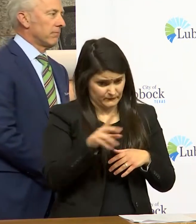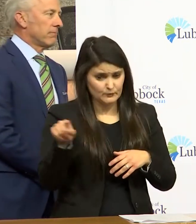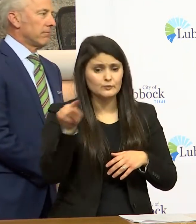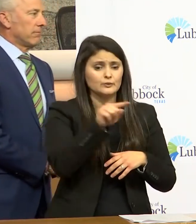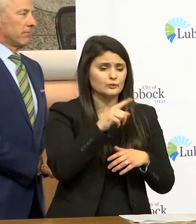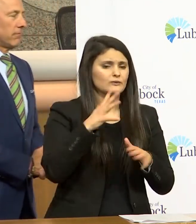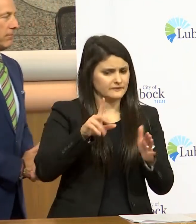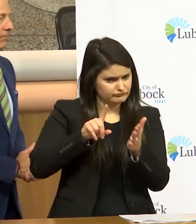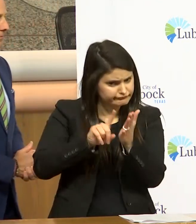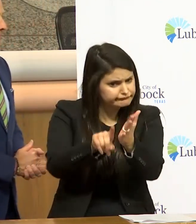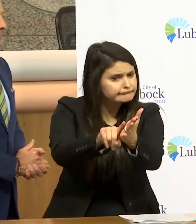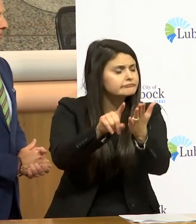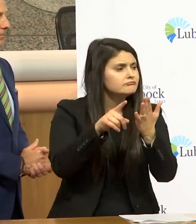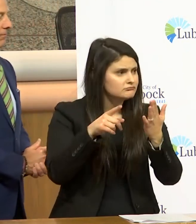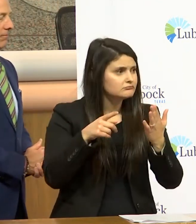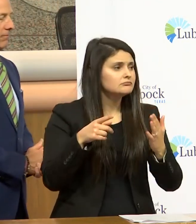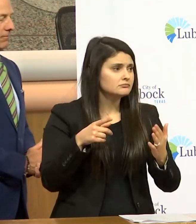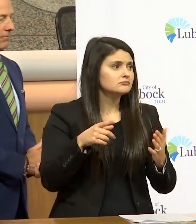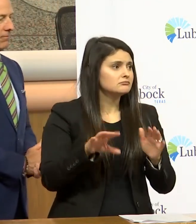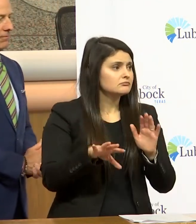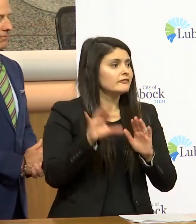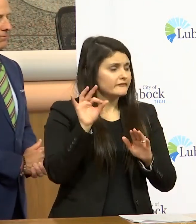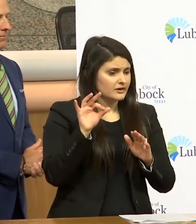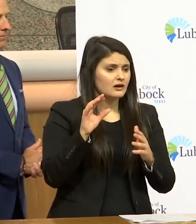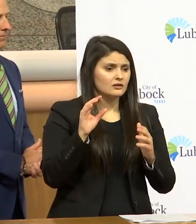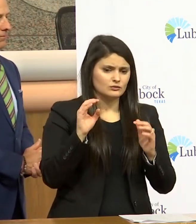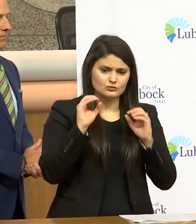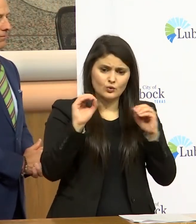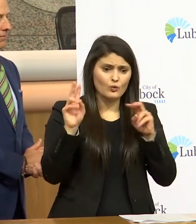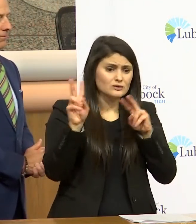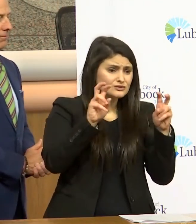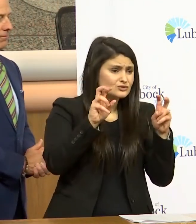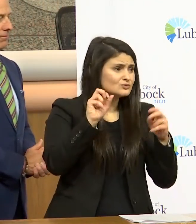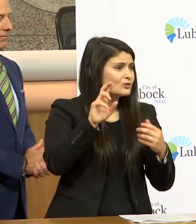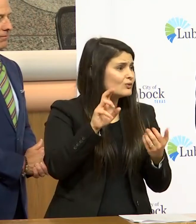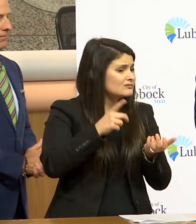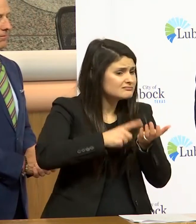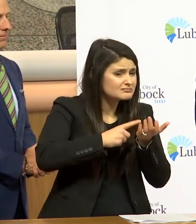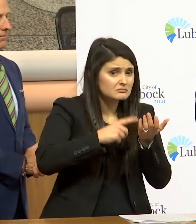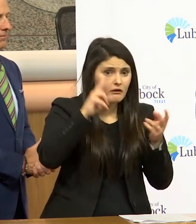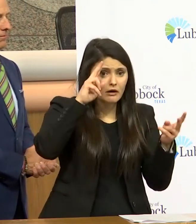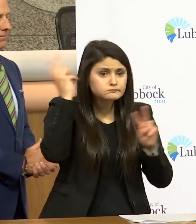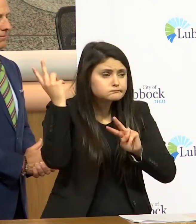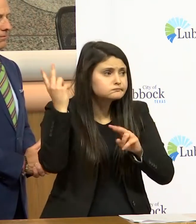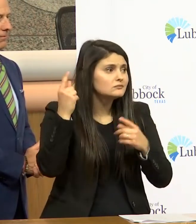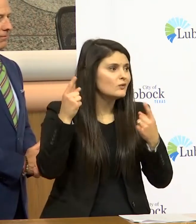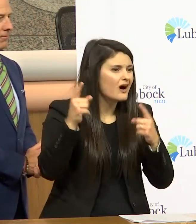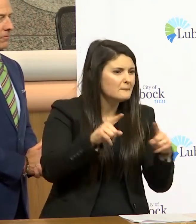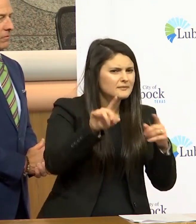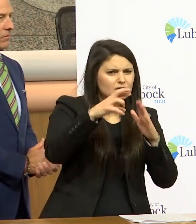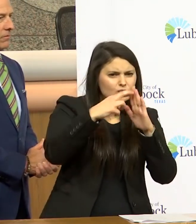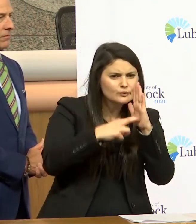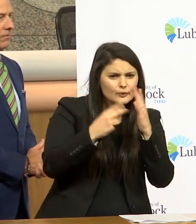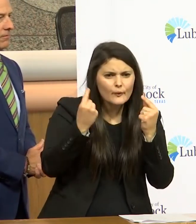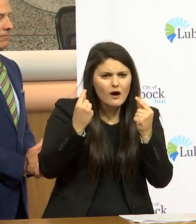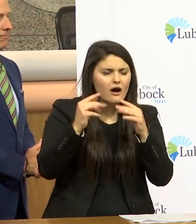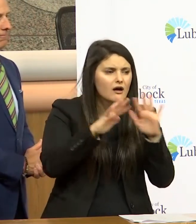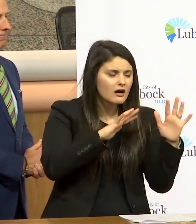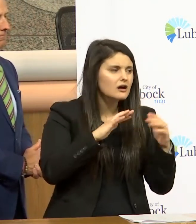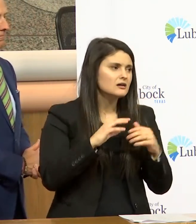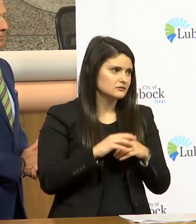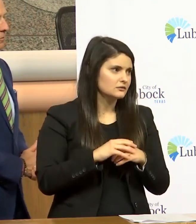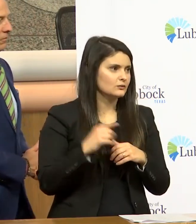that we have investigated and we found that there wasn't an issue or there was just maybe a misunderstanding of what the rule was at the moment so